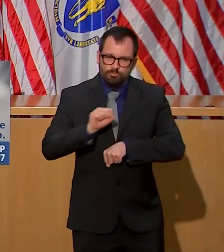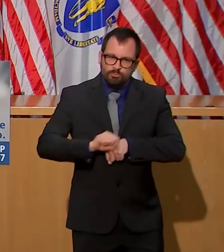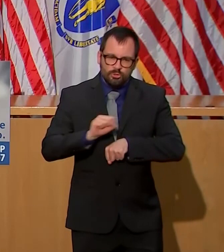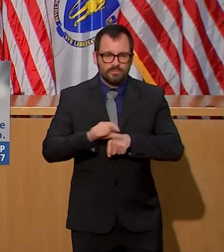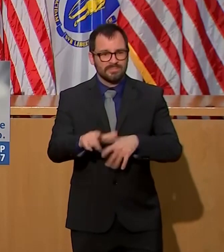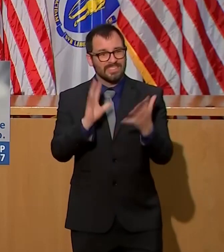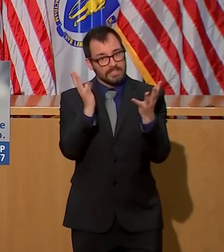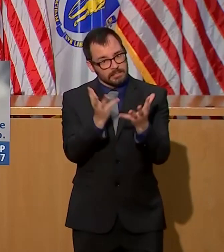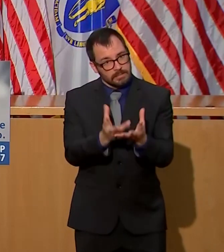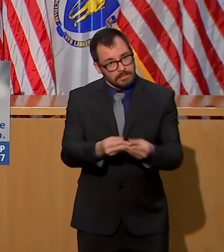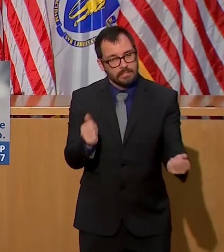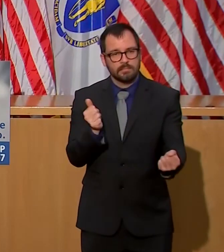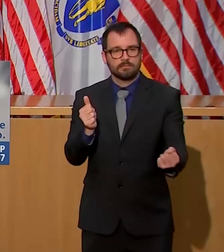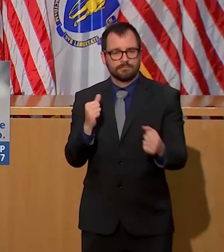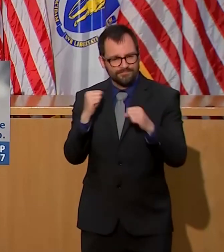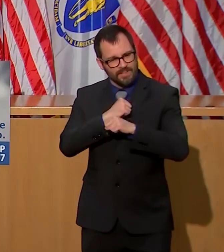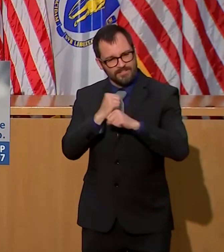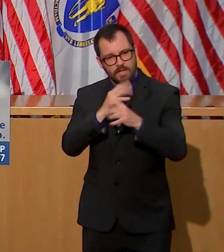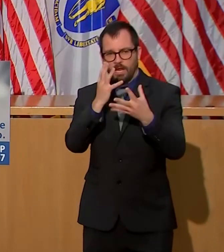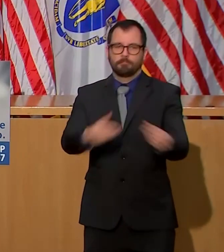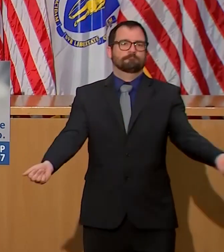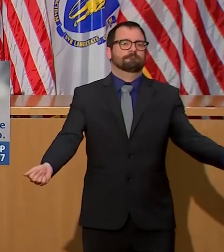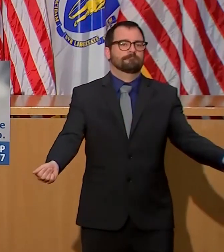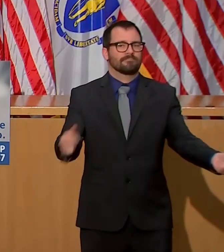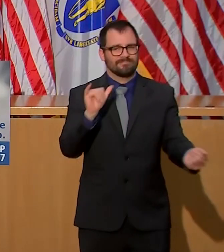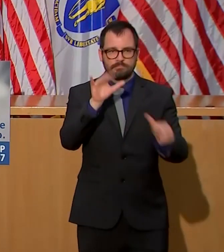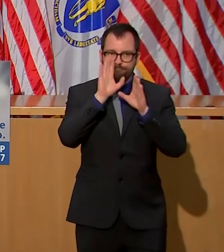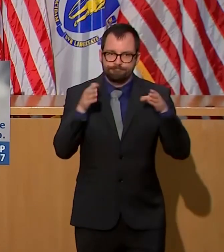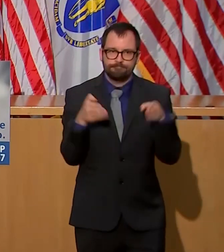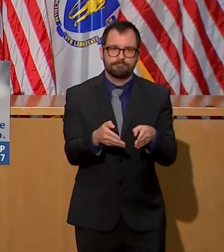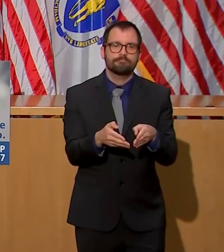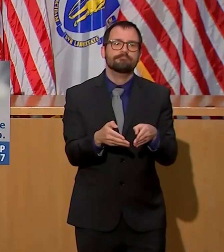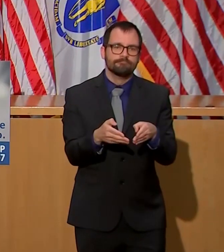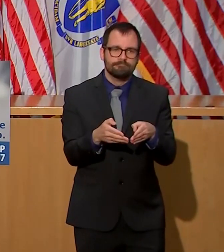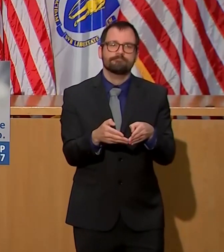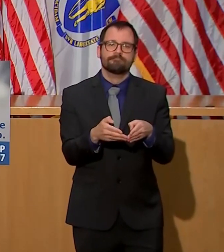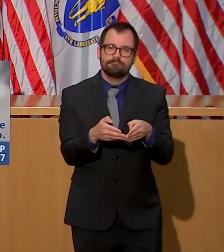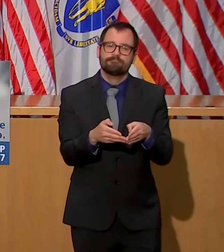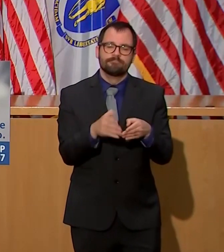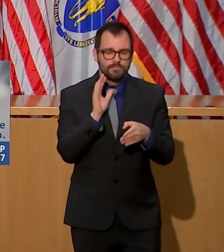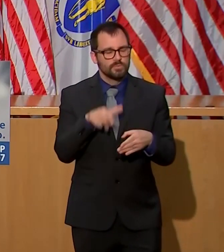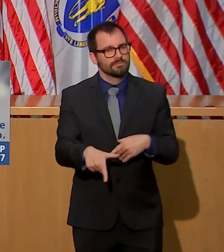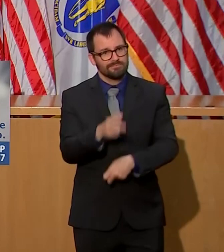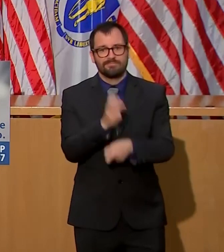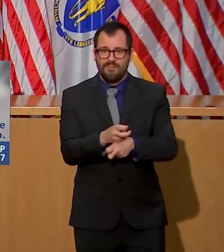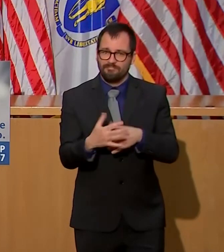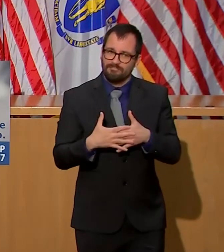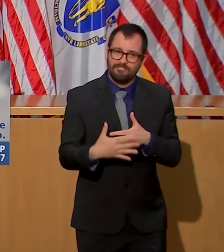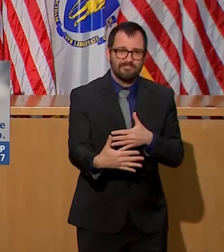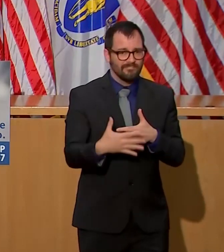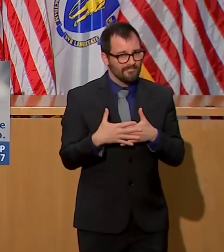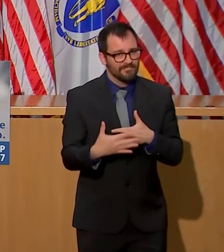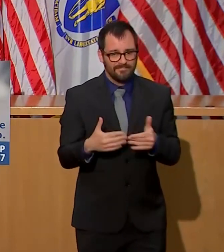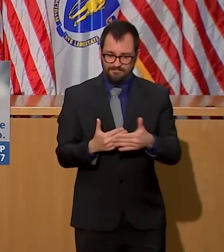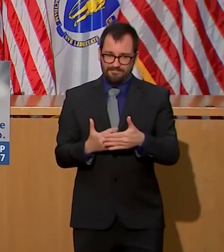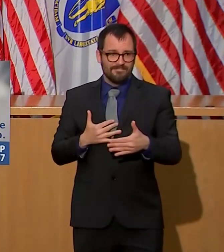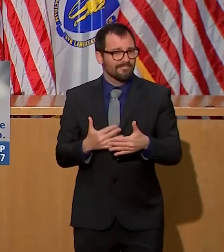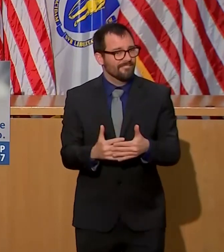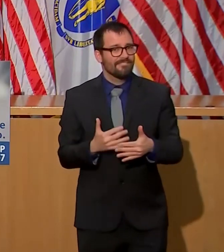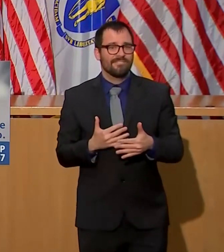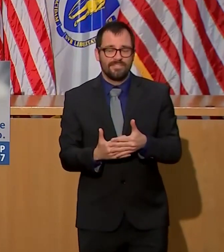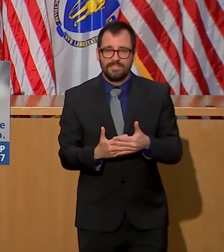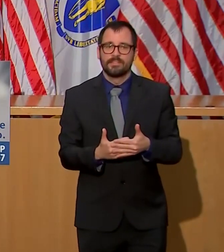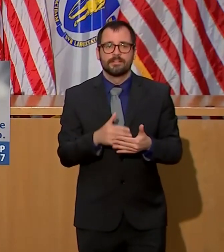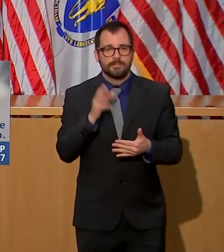as difficult as it may be to continue to stay at home unless you need to go out to practice the social